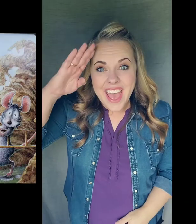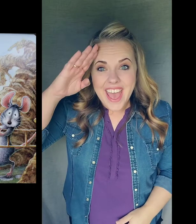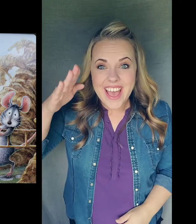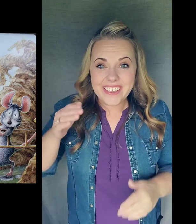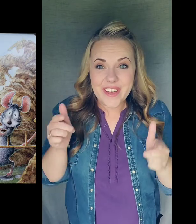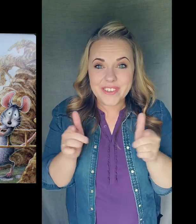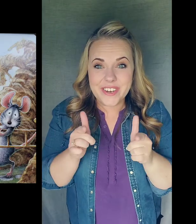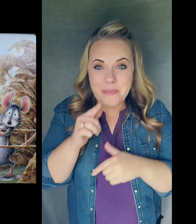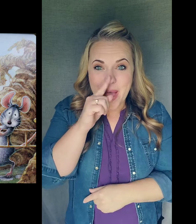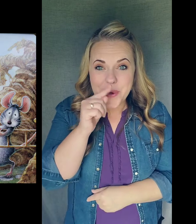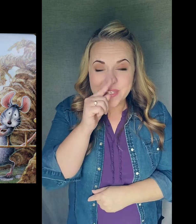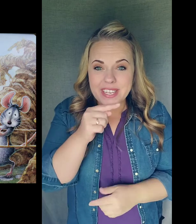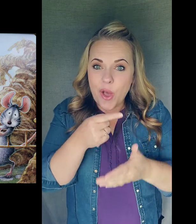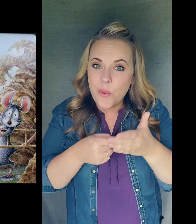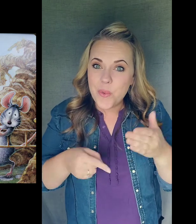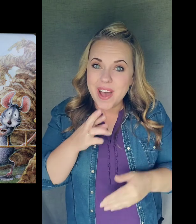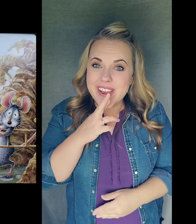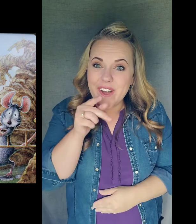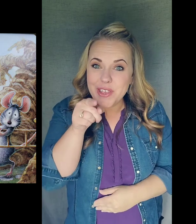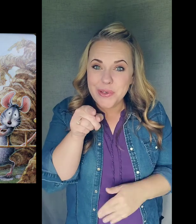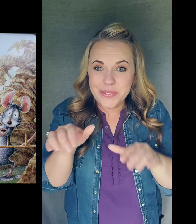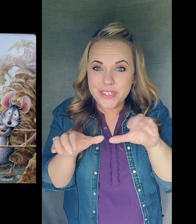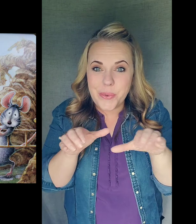Hello, Little Mouse. What are you doing?